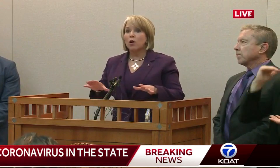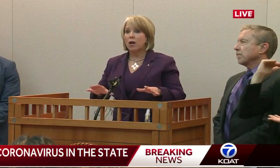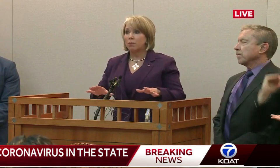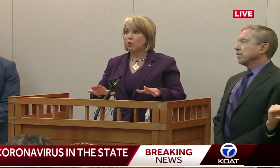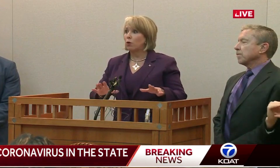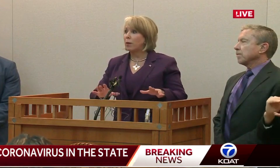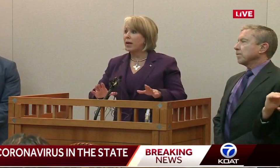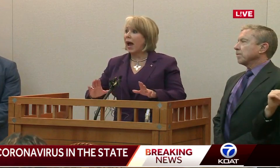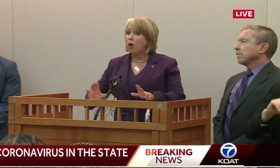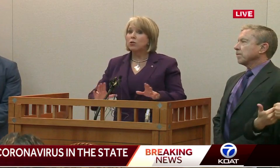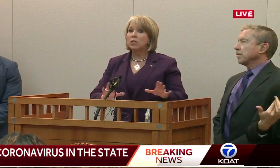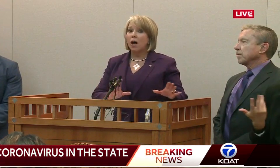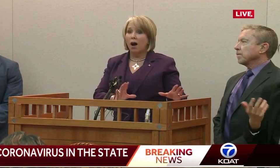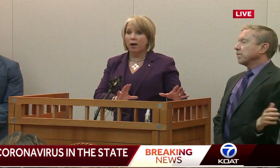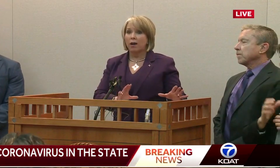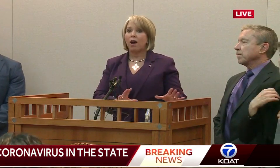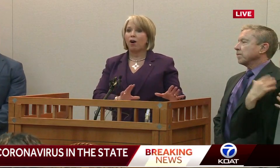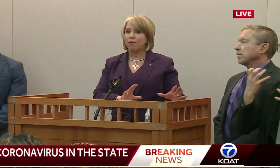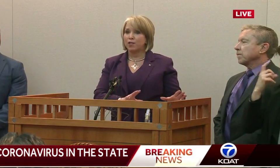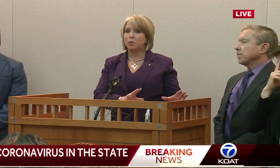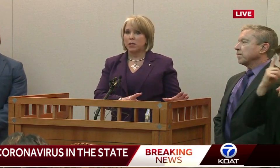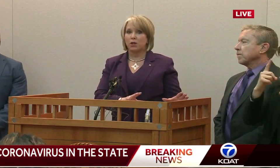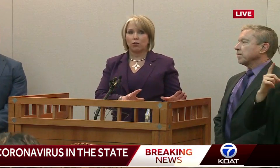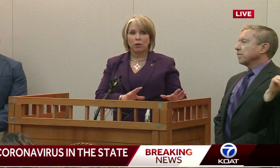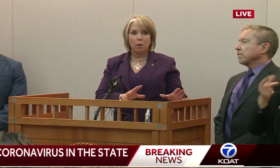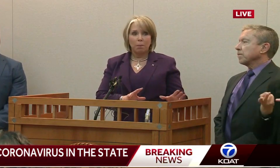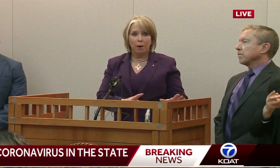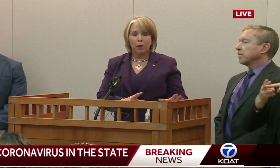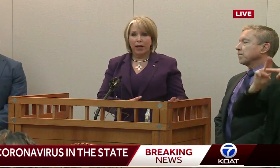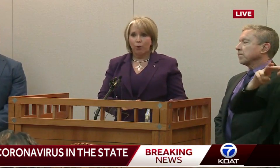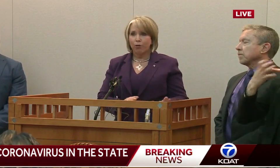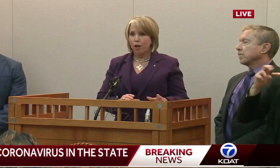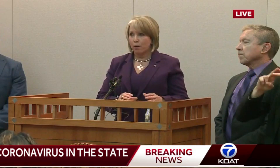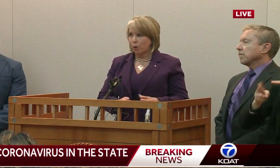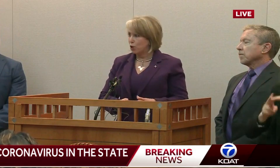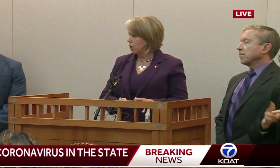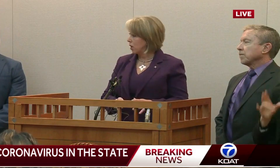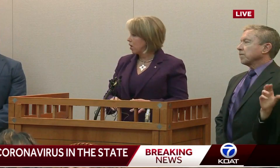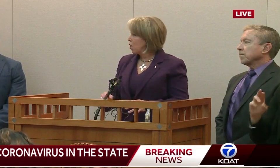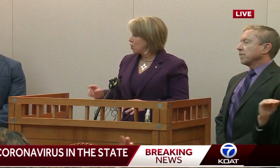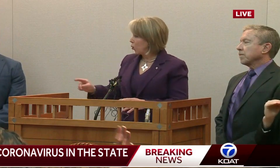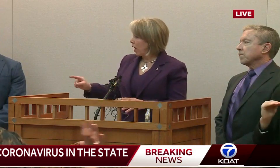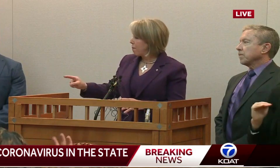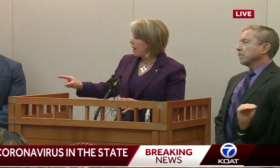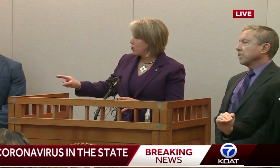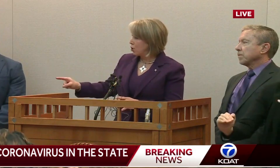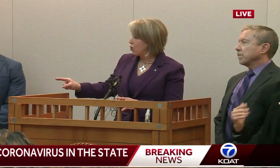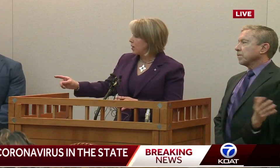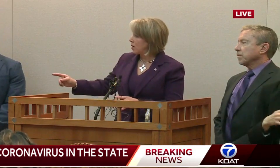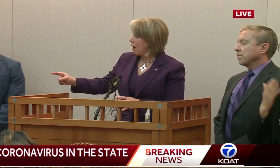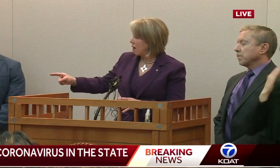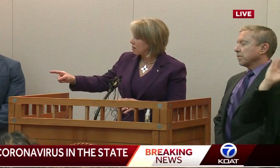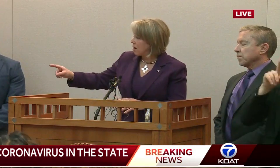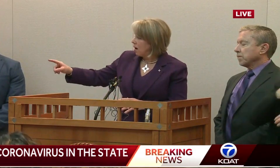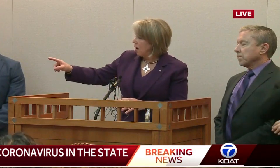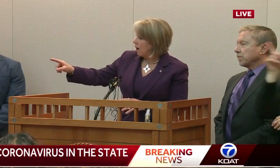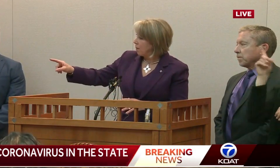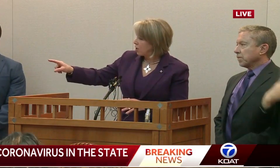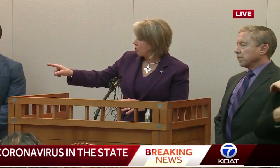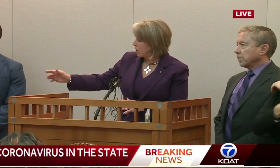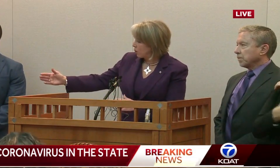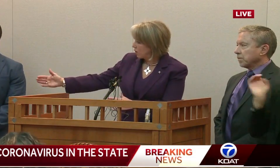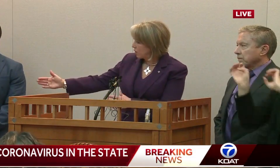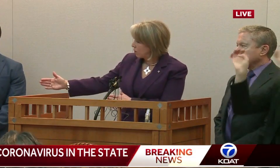the outcomes will be outside of this particular public health emergency. So what I might do is ask